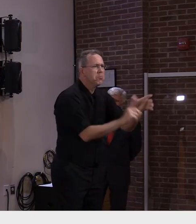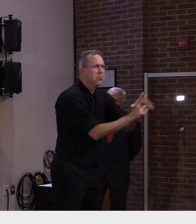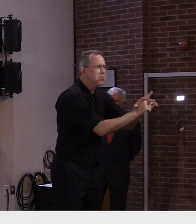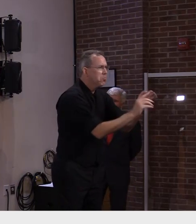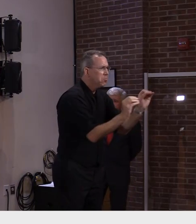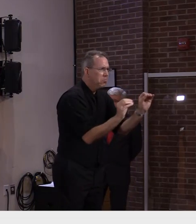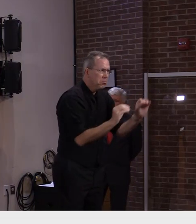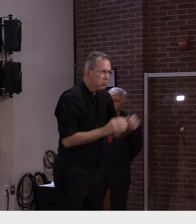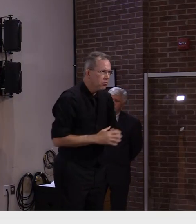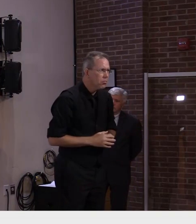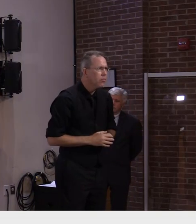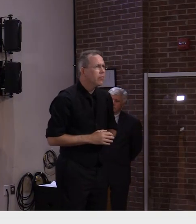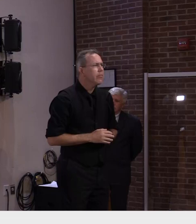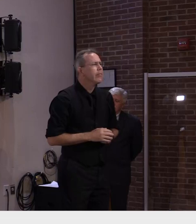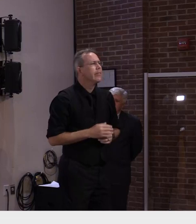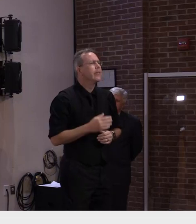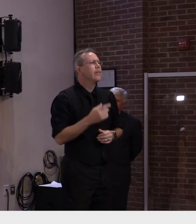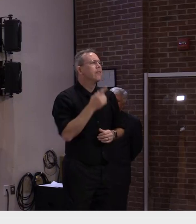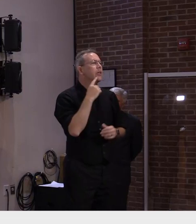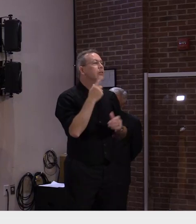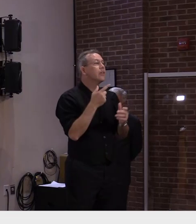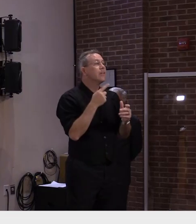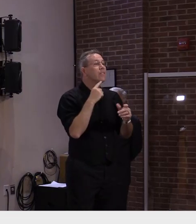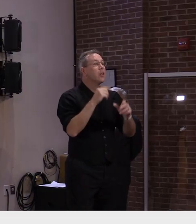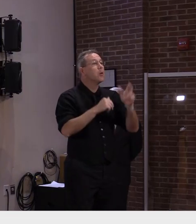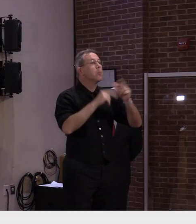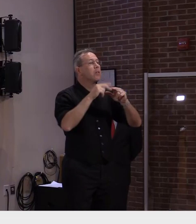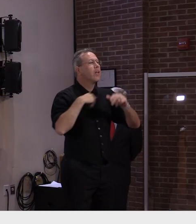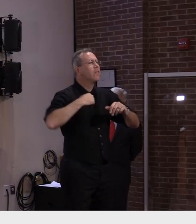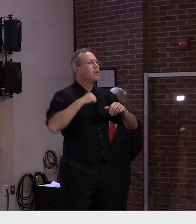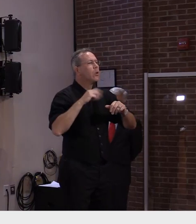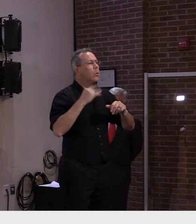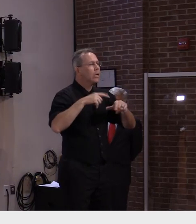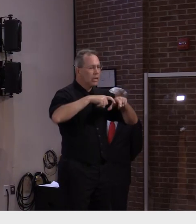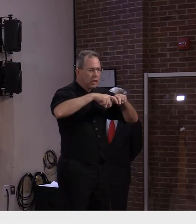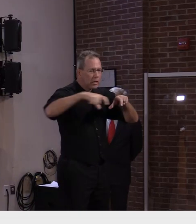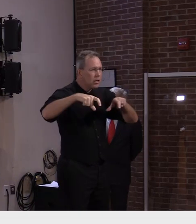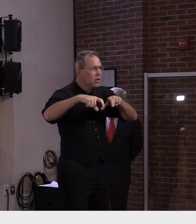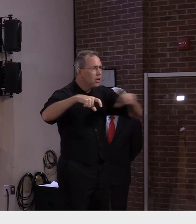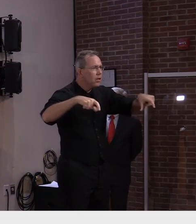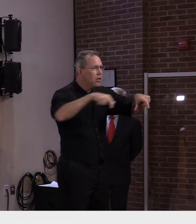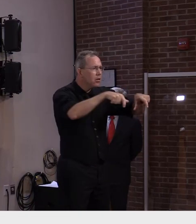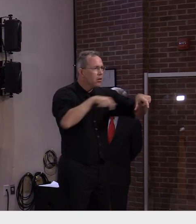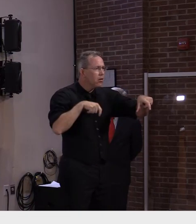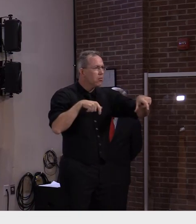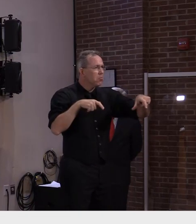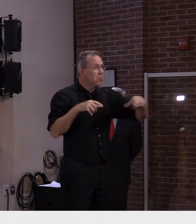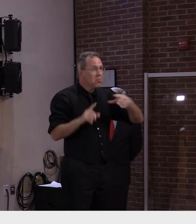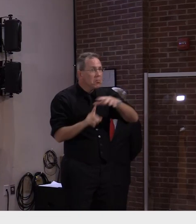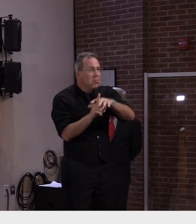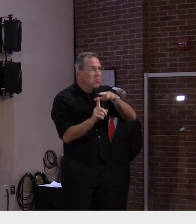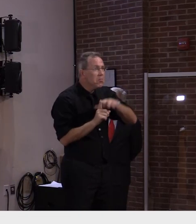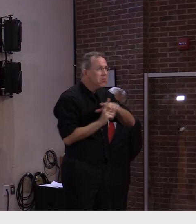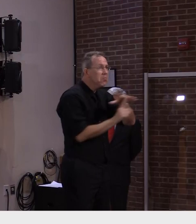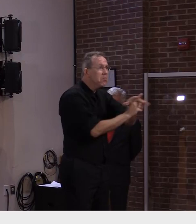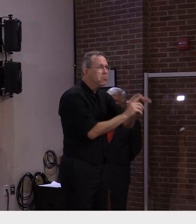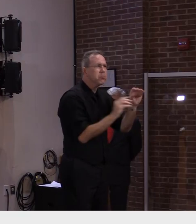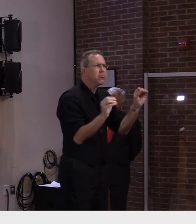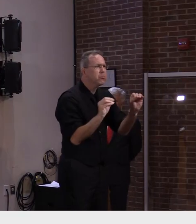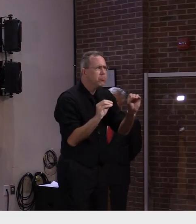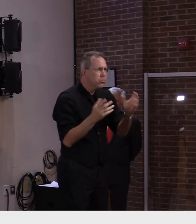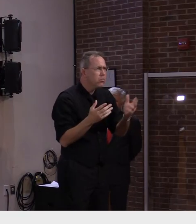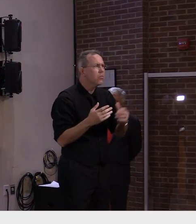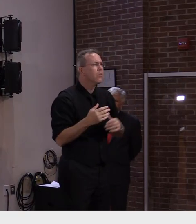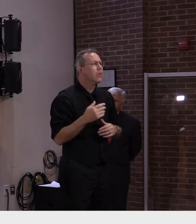and when people are identified as positive, fortunately, not exclusively,